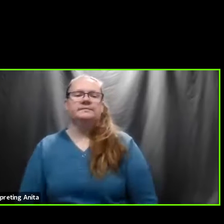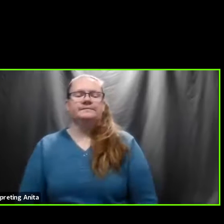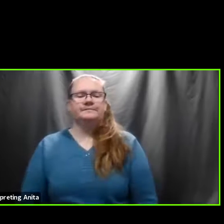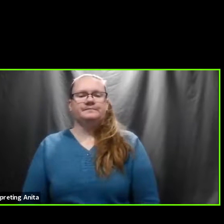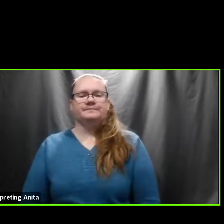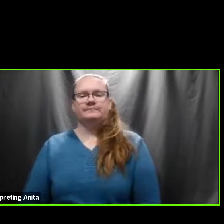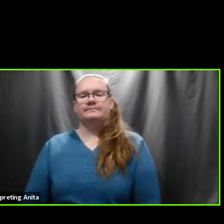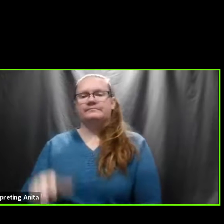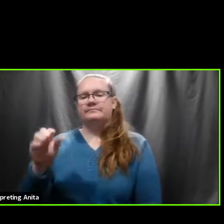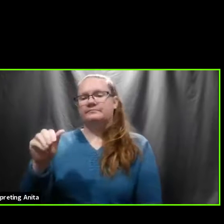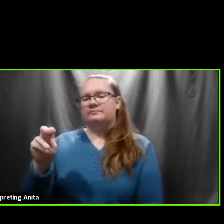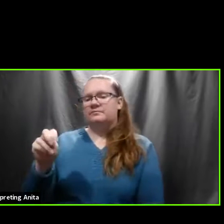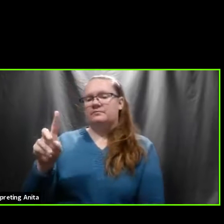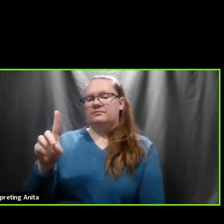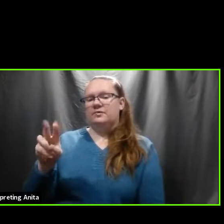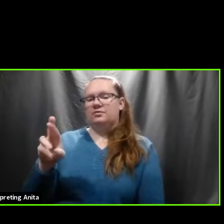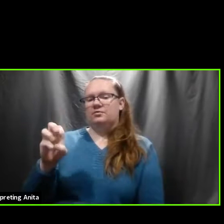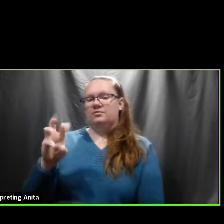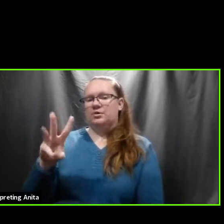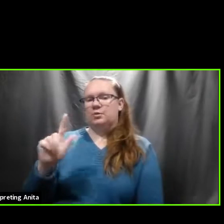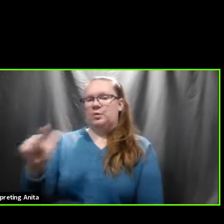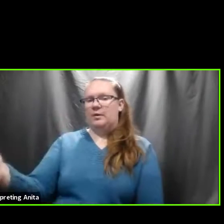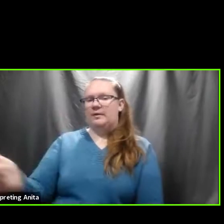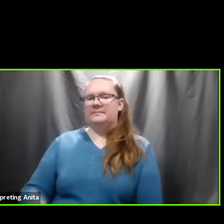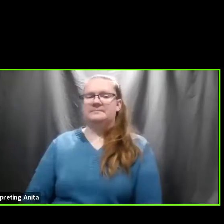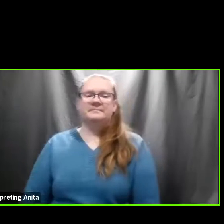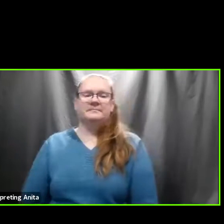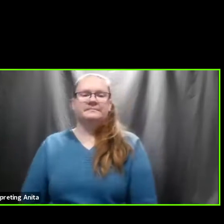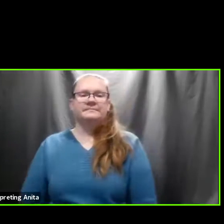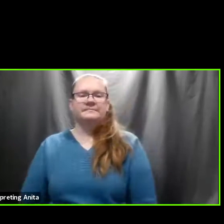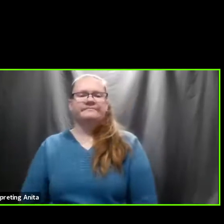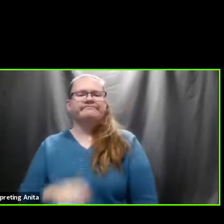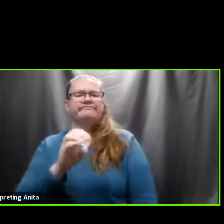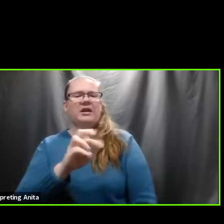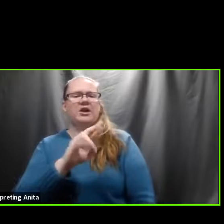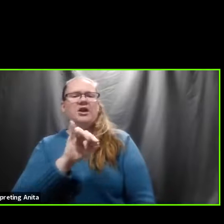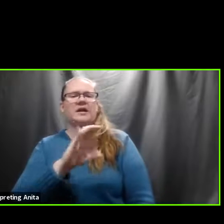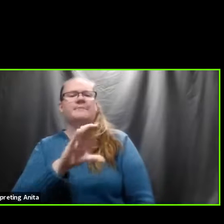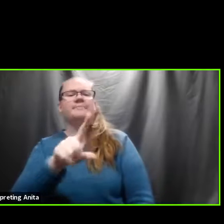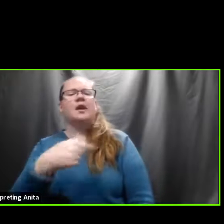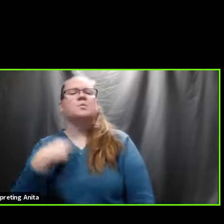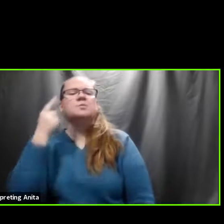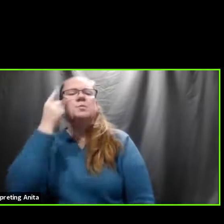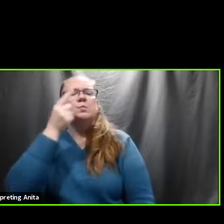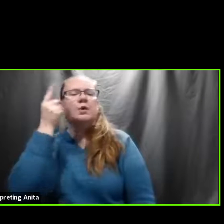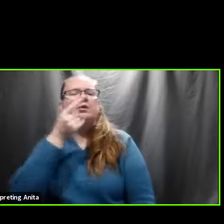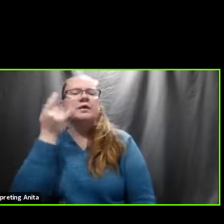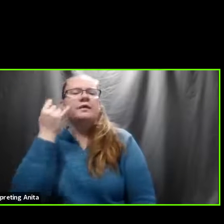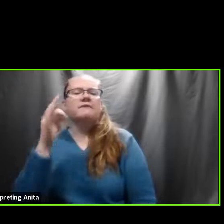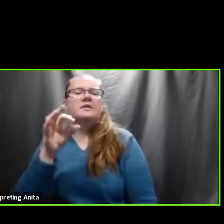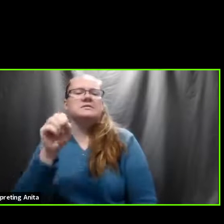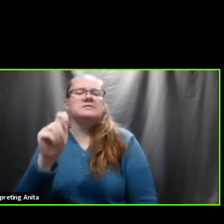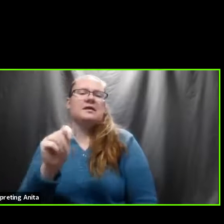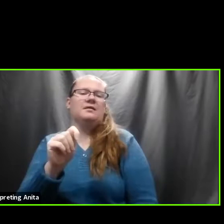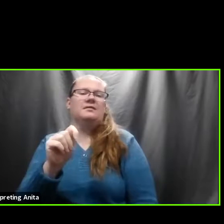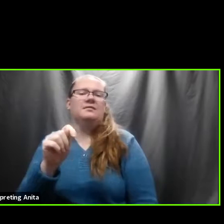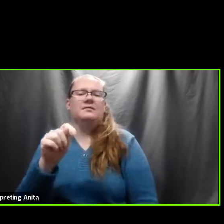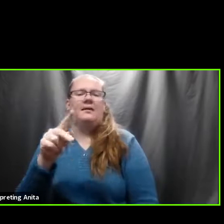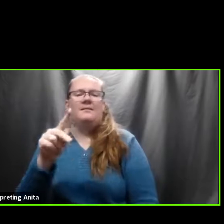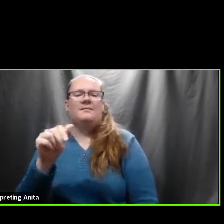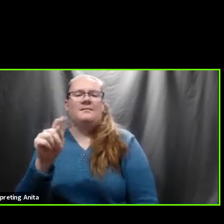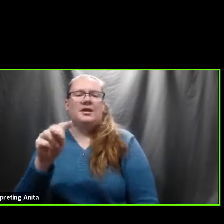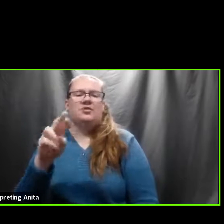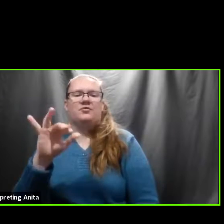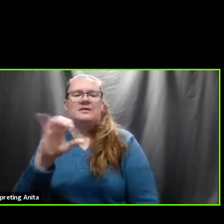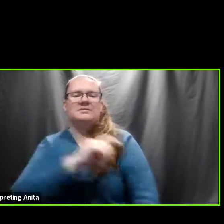Andrew, can unmute yourself and ask your question. Eric, I'm wondering if any of the St. Patrick's Day activities that we saw around